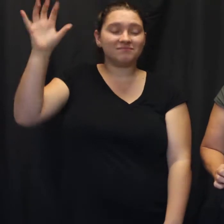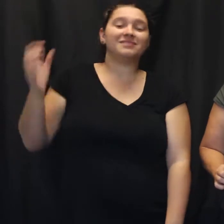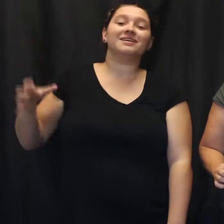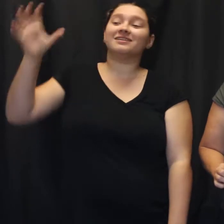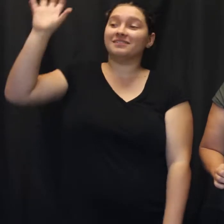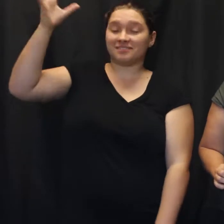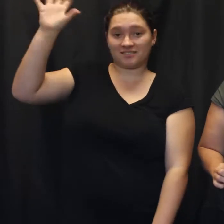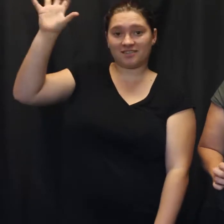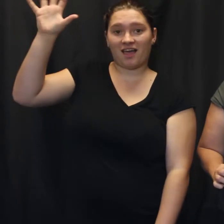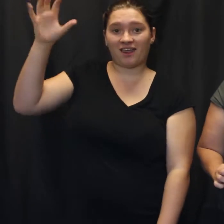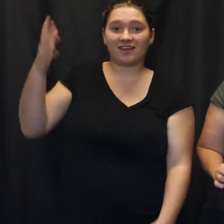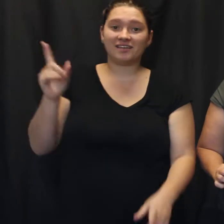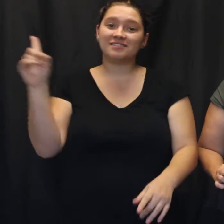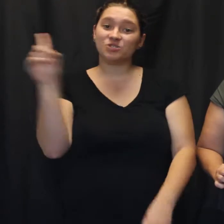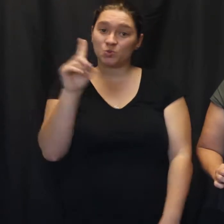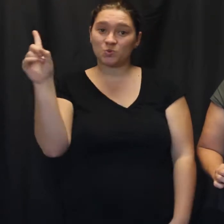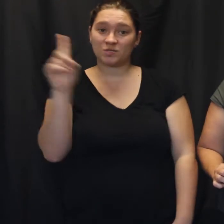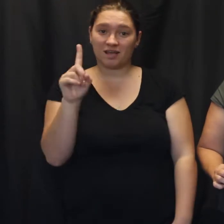It's sunny today.